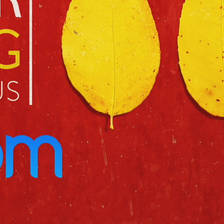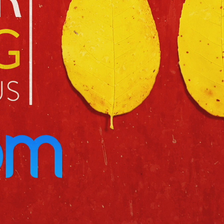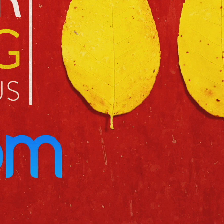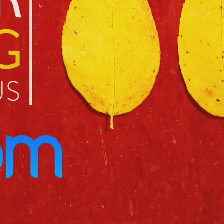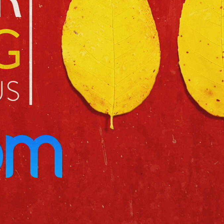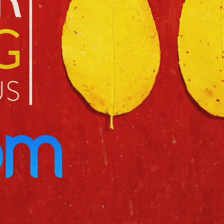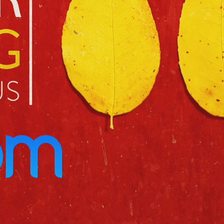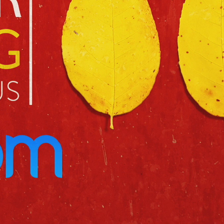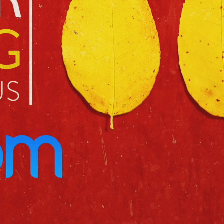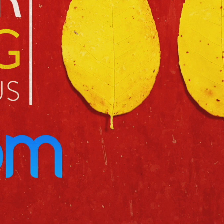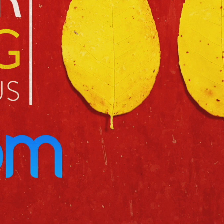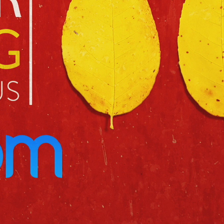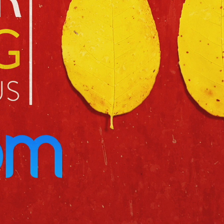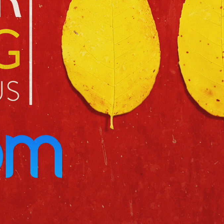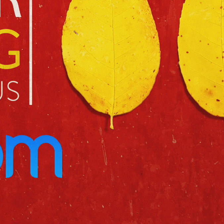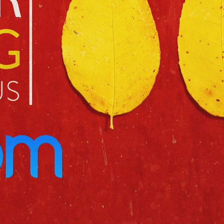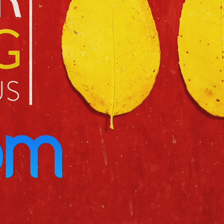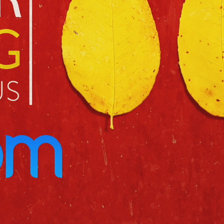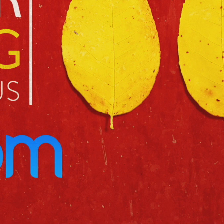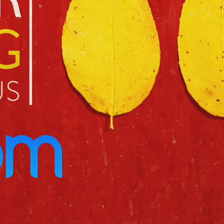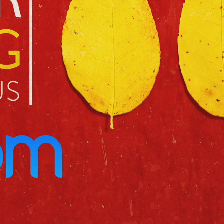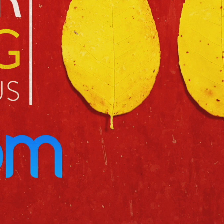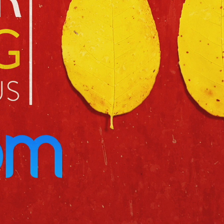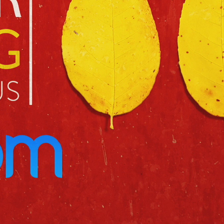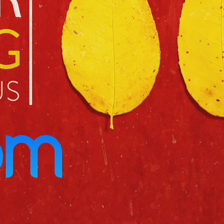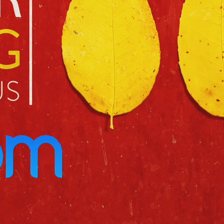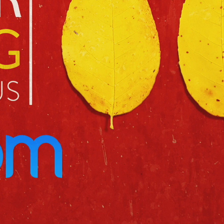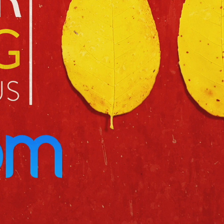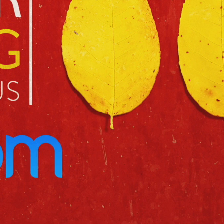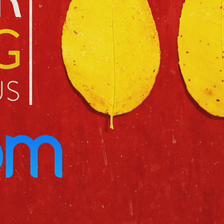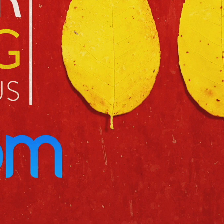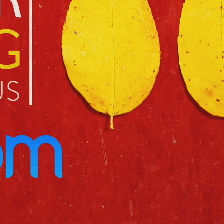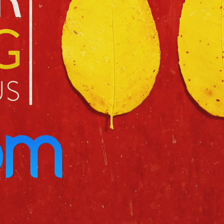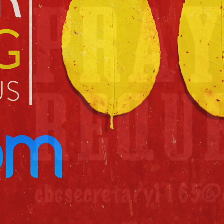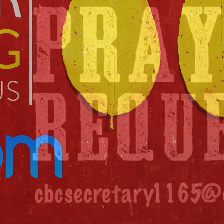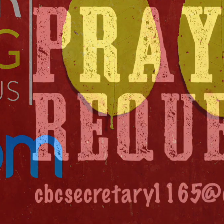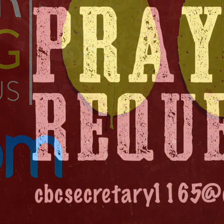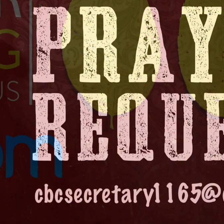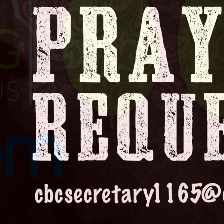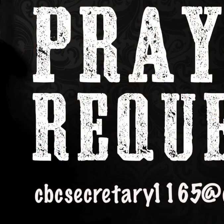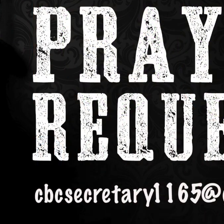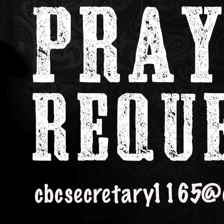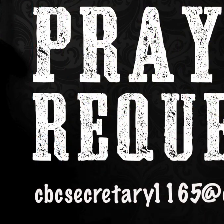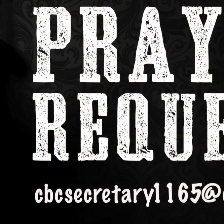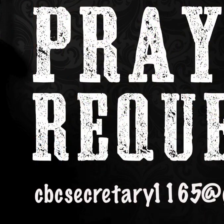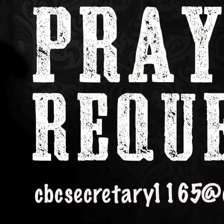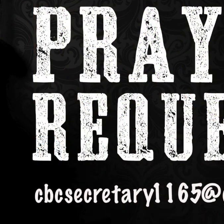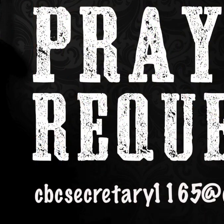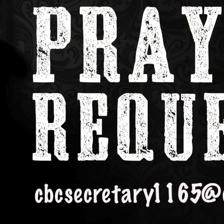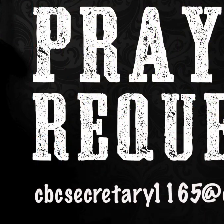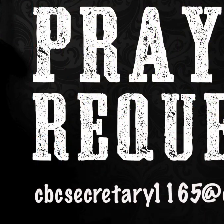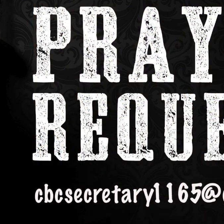And that link for that is available on the email that we send you every week. If you have any prayer requests, please send them to